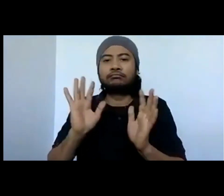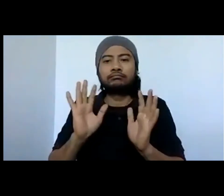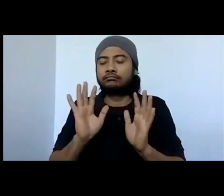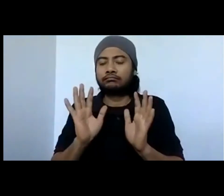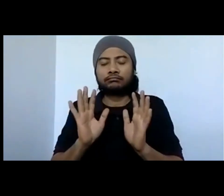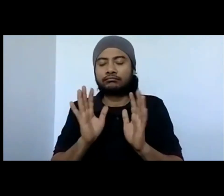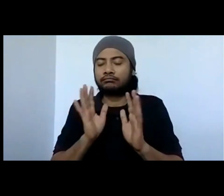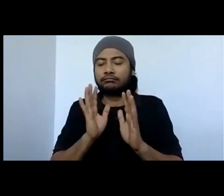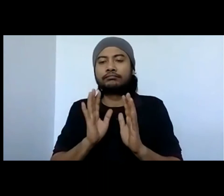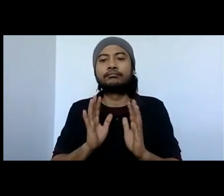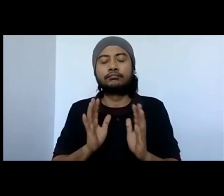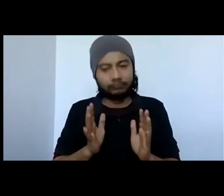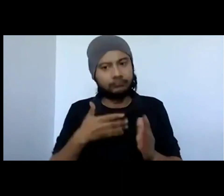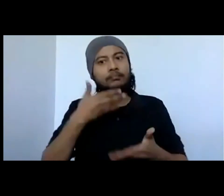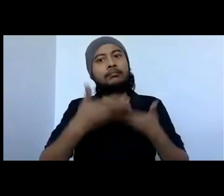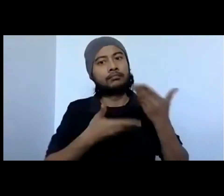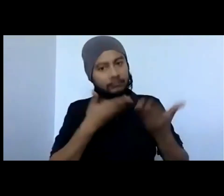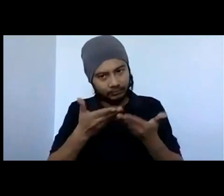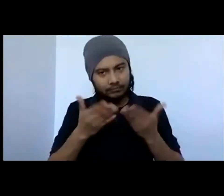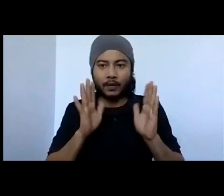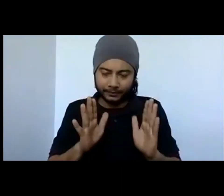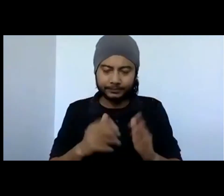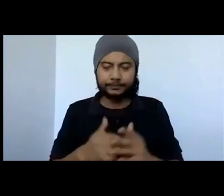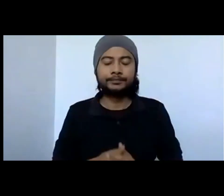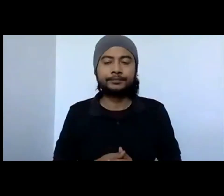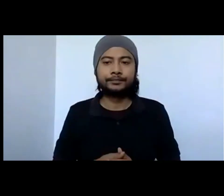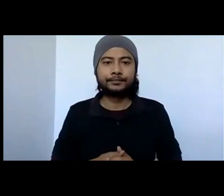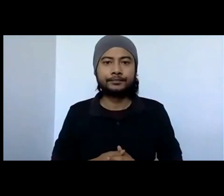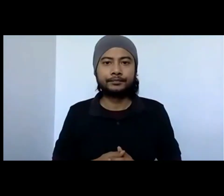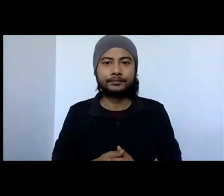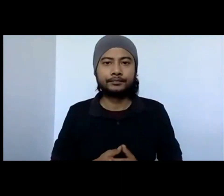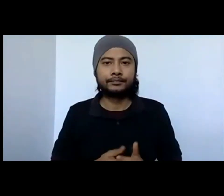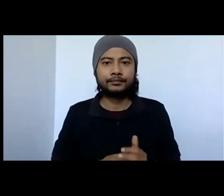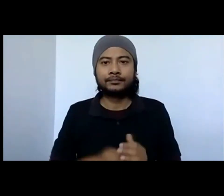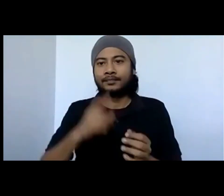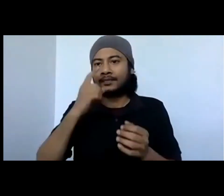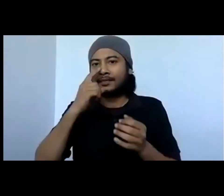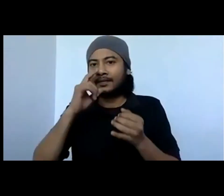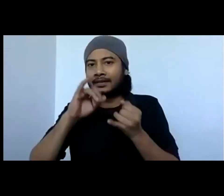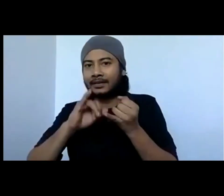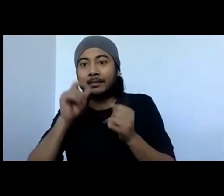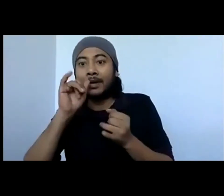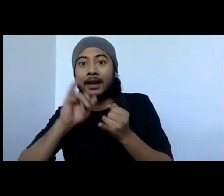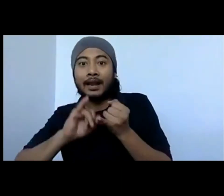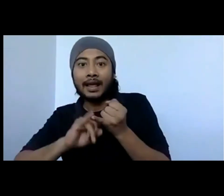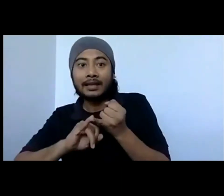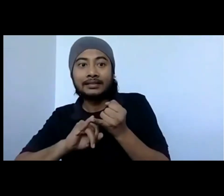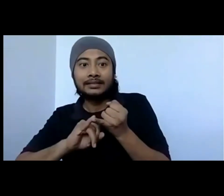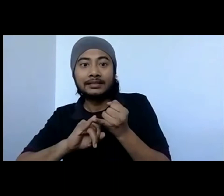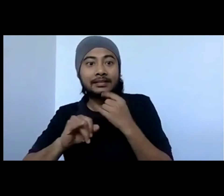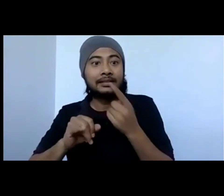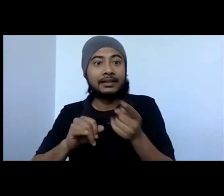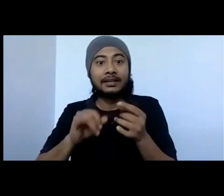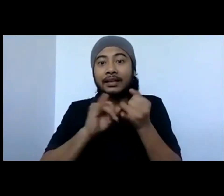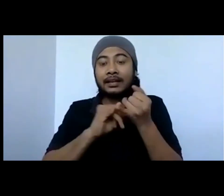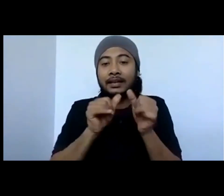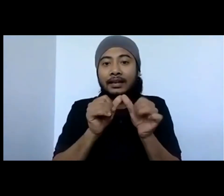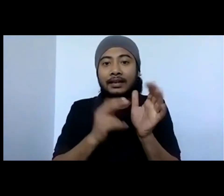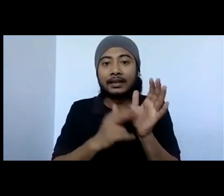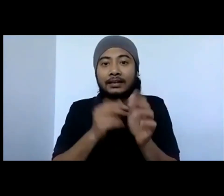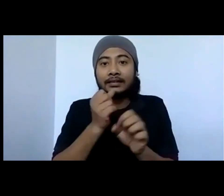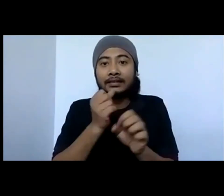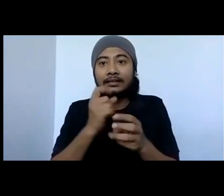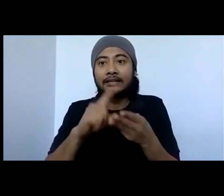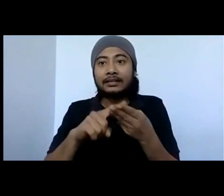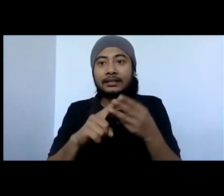of it. Okay. So, so yes. know Sangeeta has a very interesting question, but I'm afraid a one